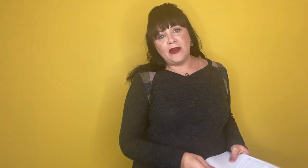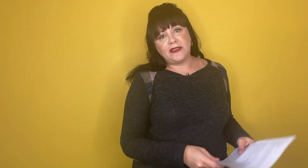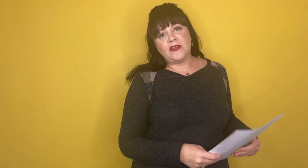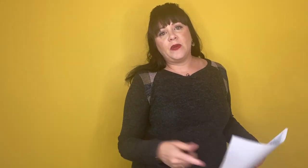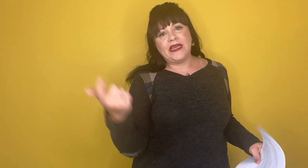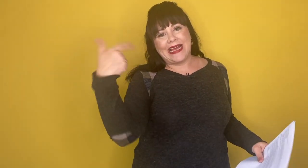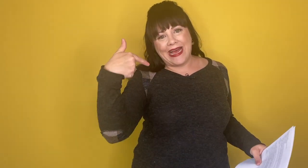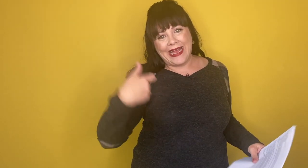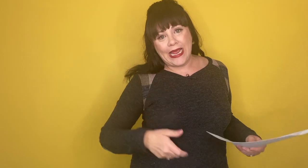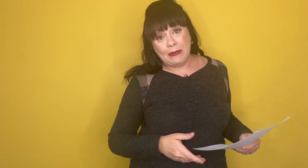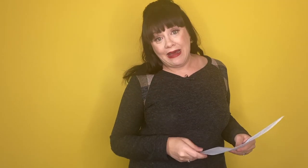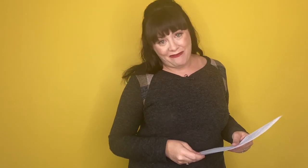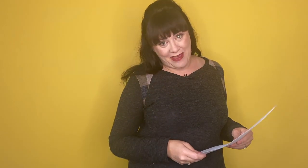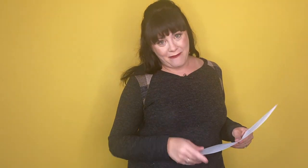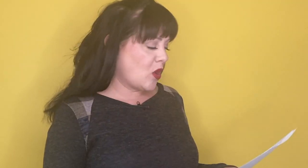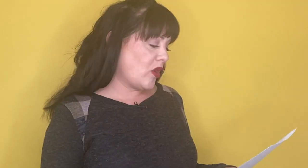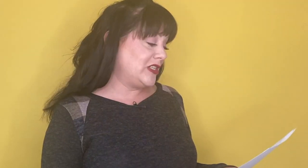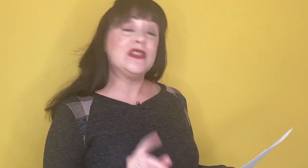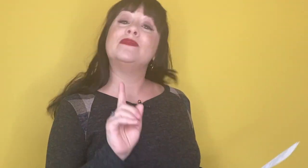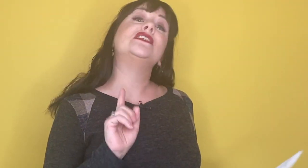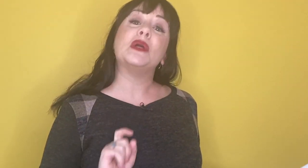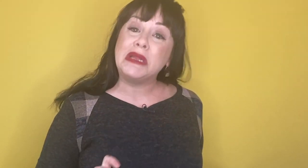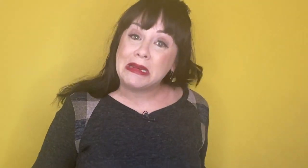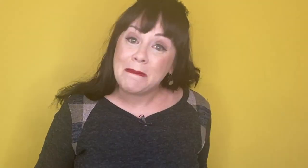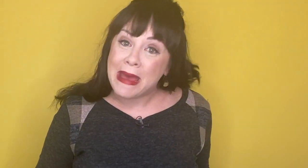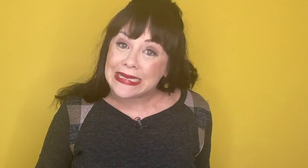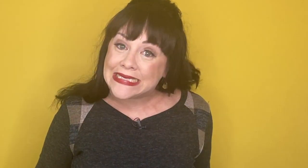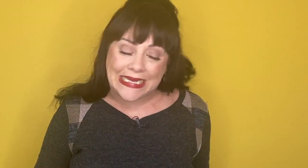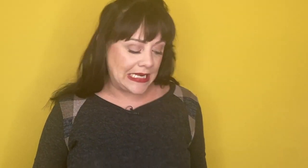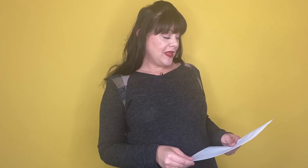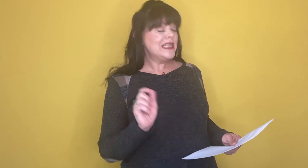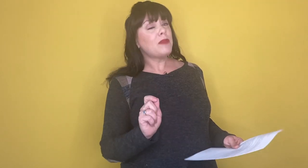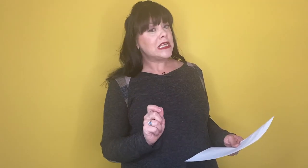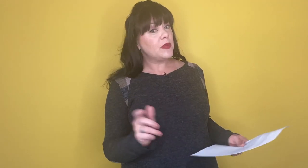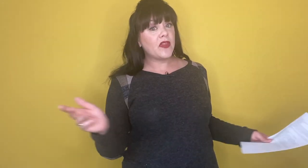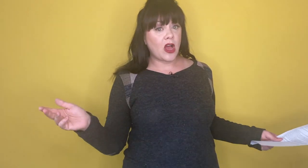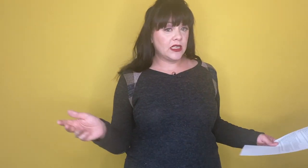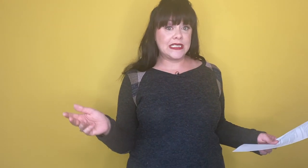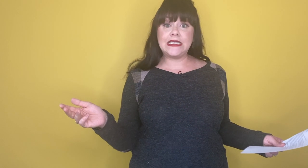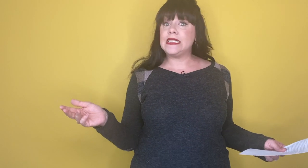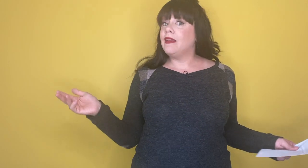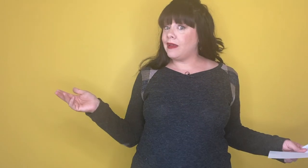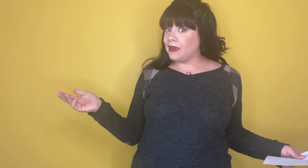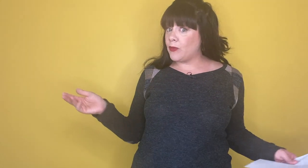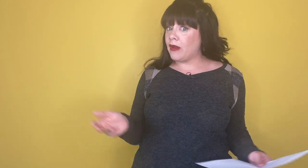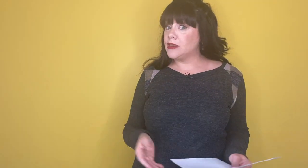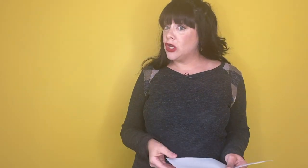notes on this one because I am not a 5. According to the Smithsonian Magazine, it is possible that the colonists and Native Americans cooked